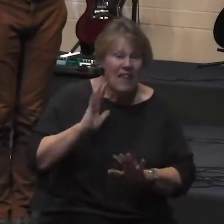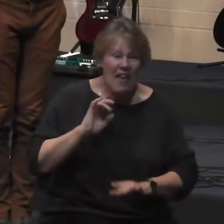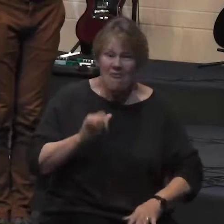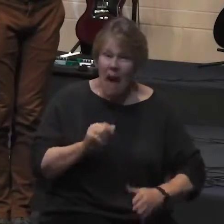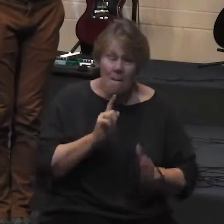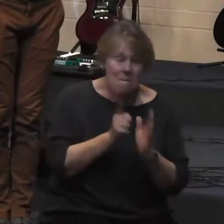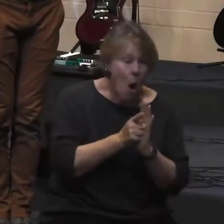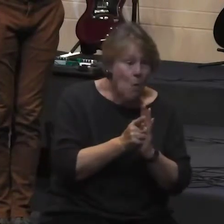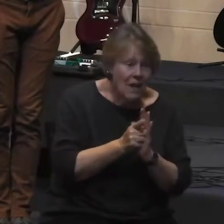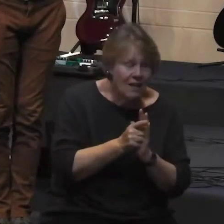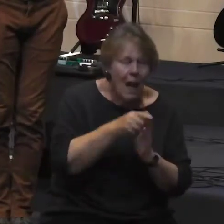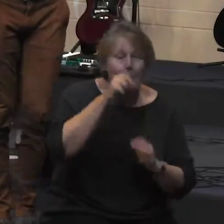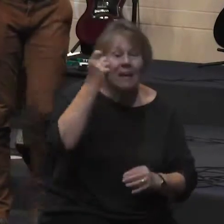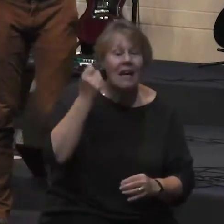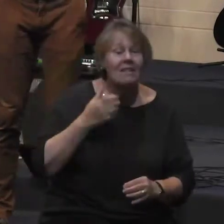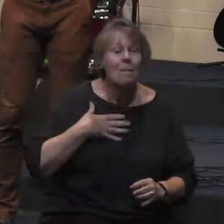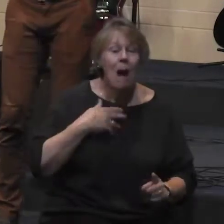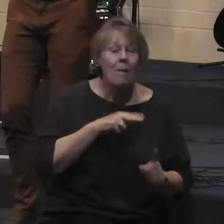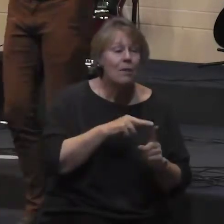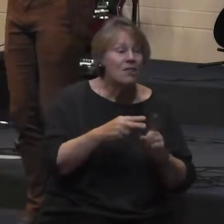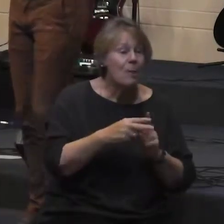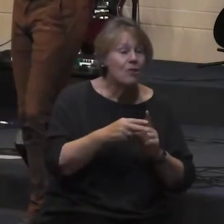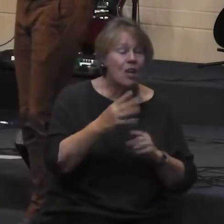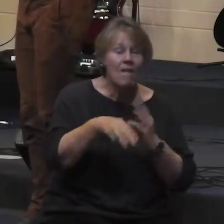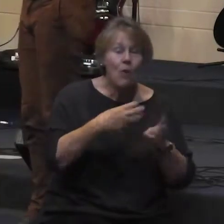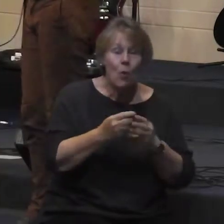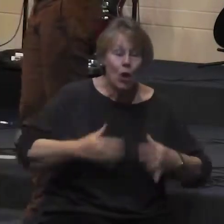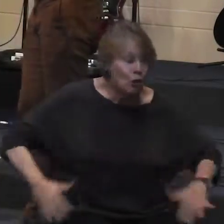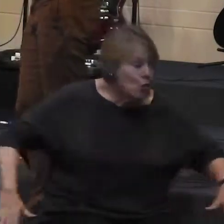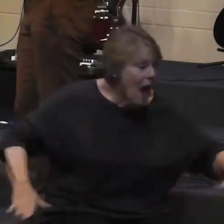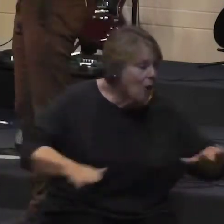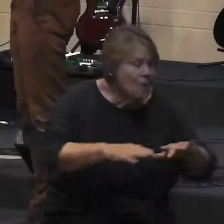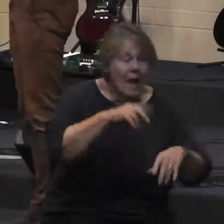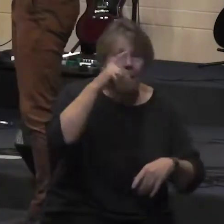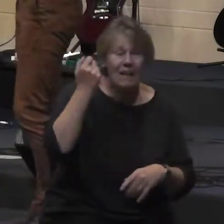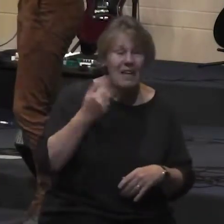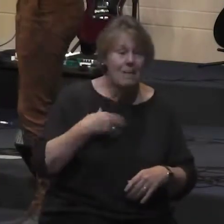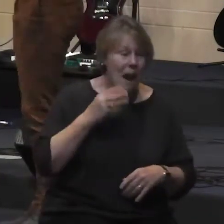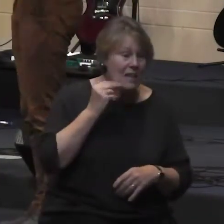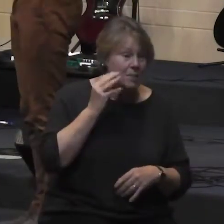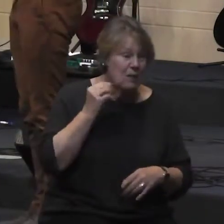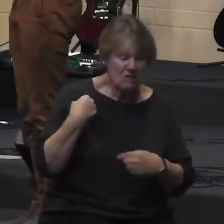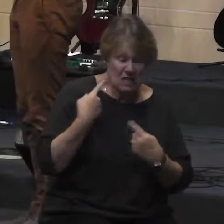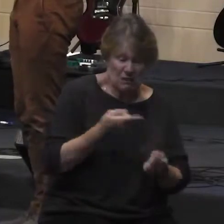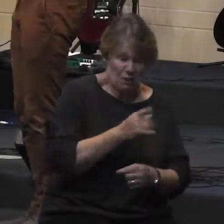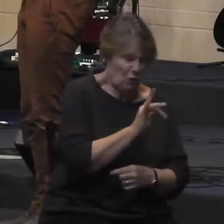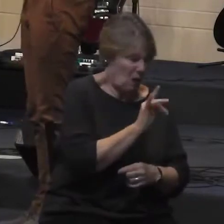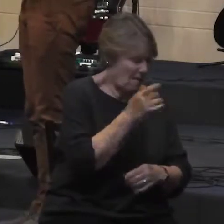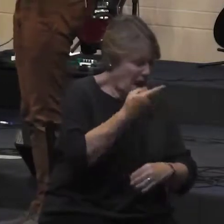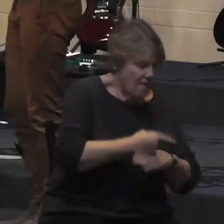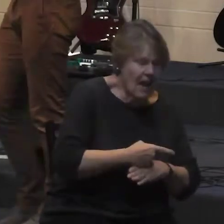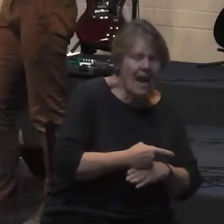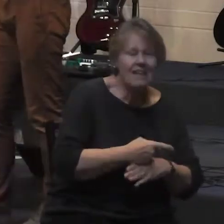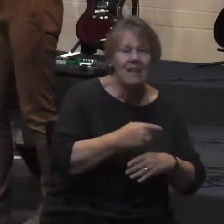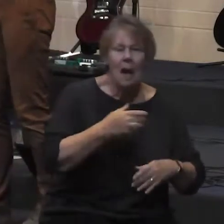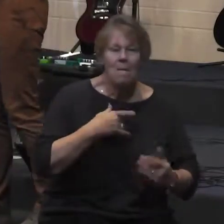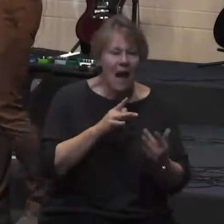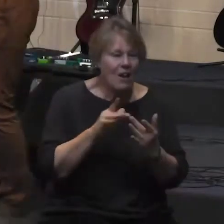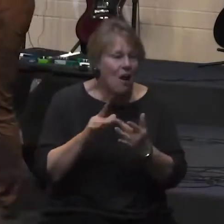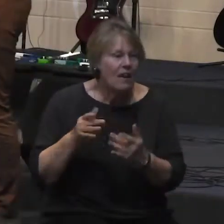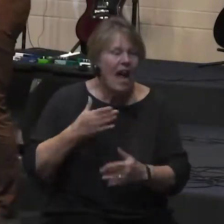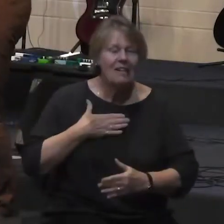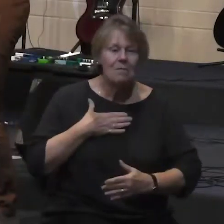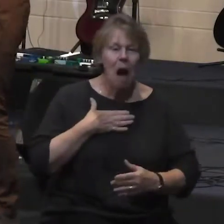of my perception of the world around me because of what I've been living and experiencing because of my context because of my vision of